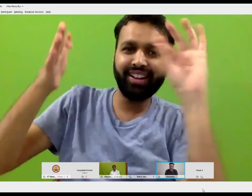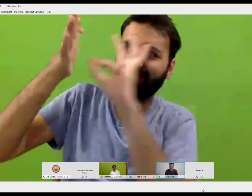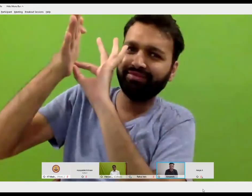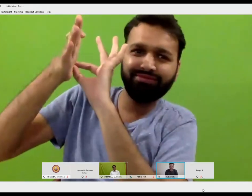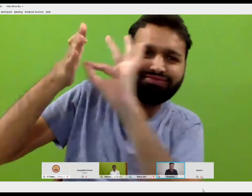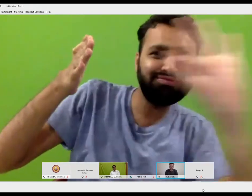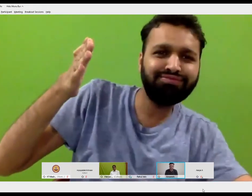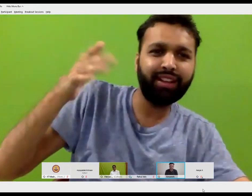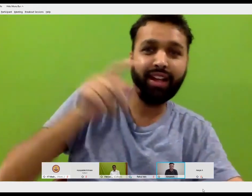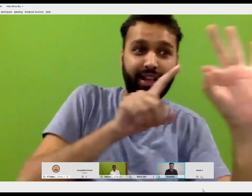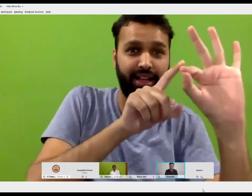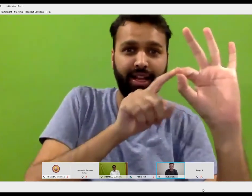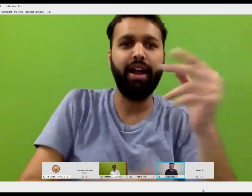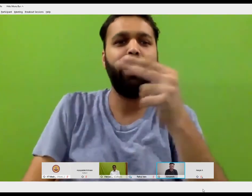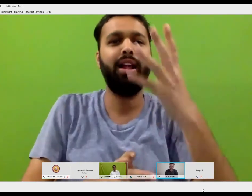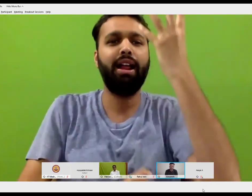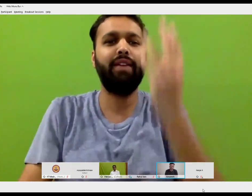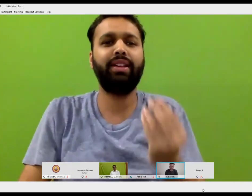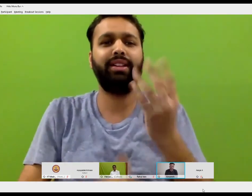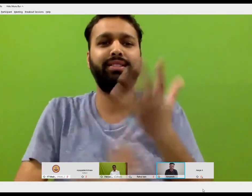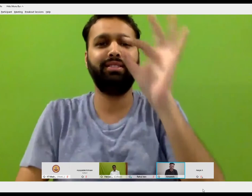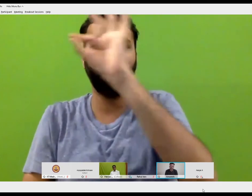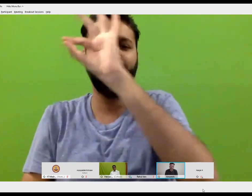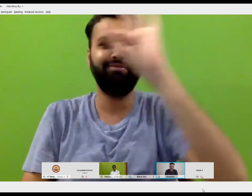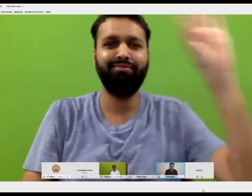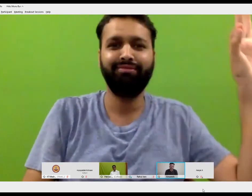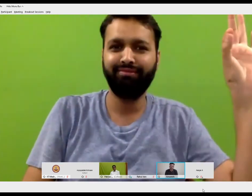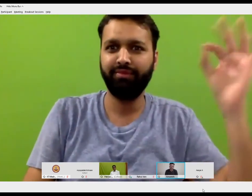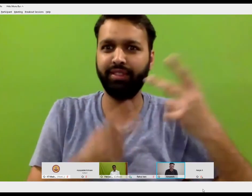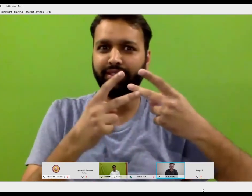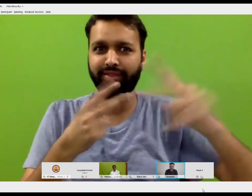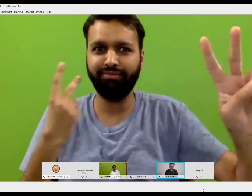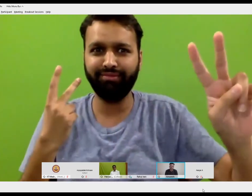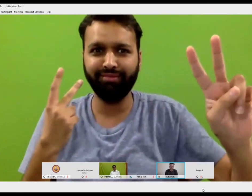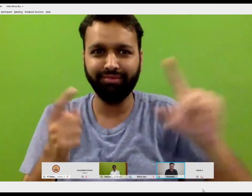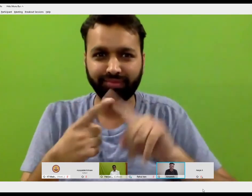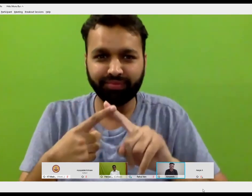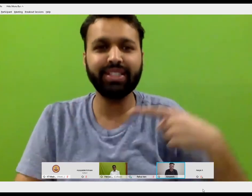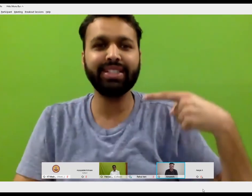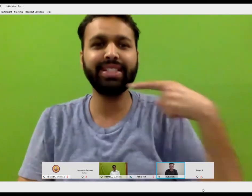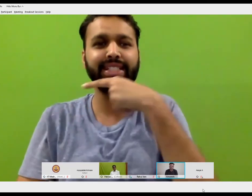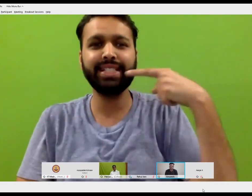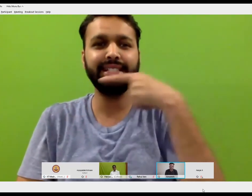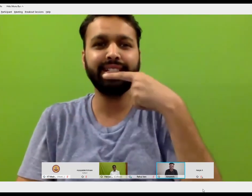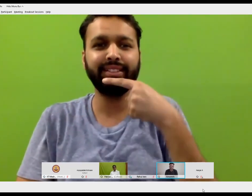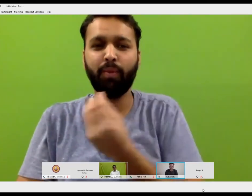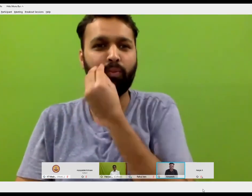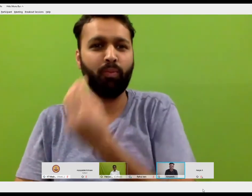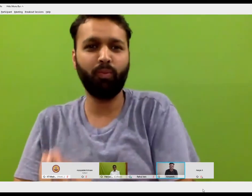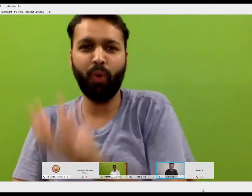there in Gujarat, they signed in a different way, because that was a sign for dark, you know, so the signs were different.